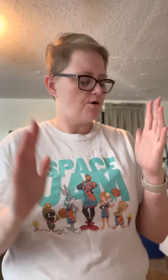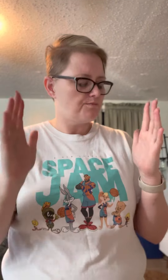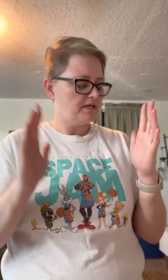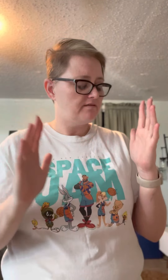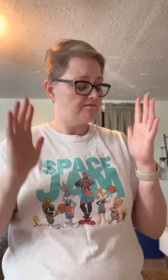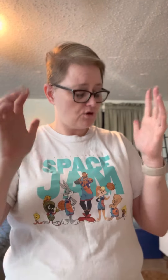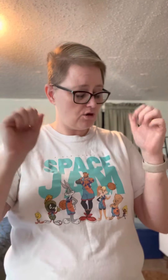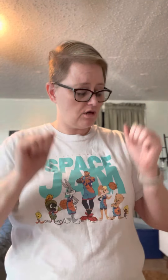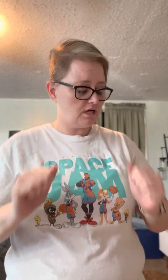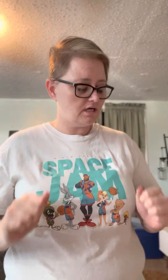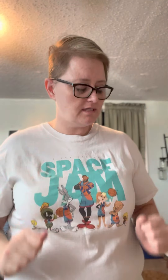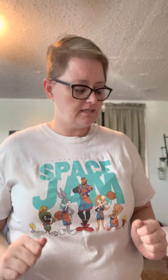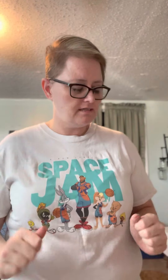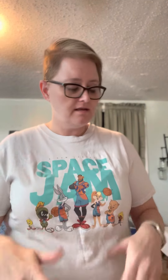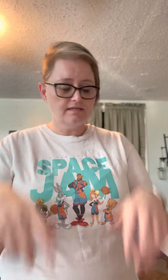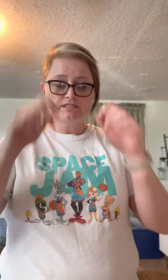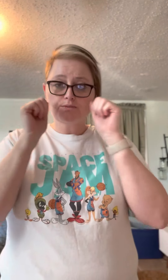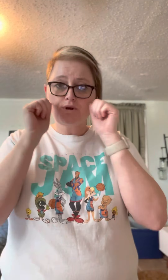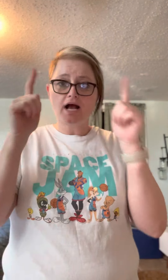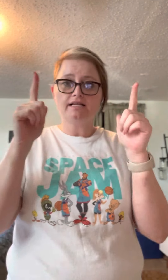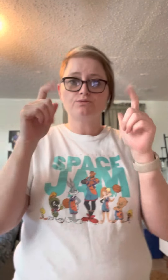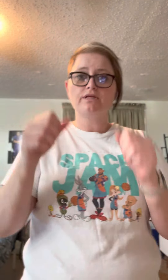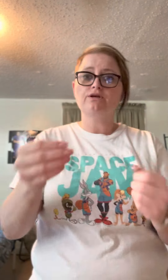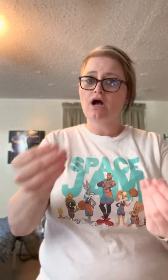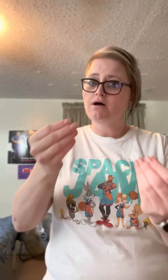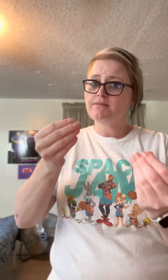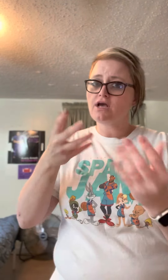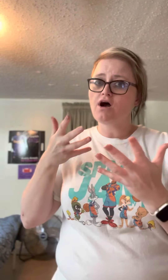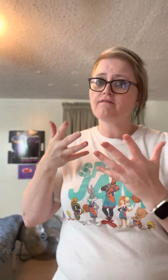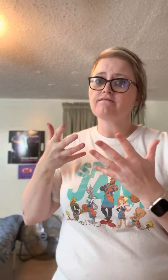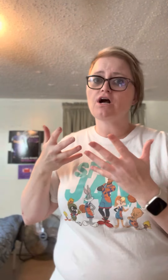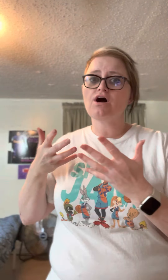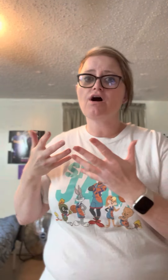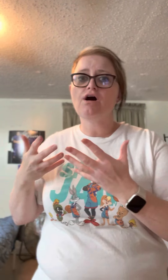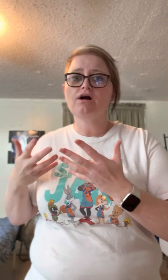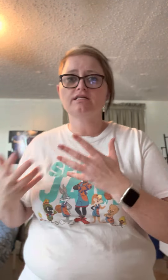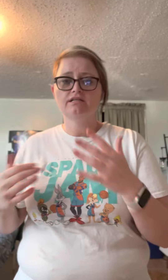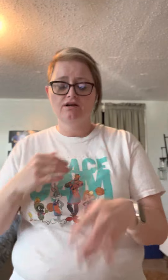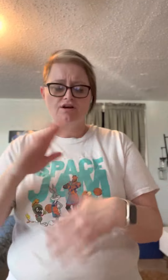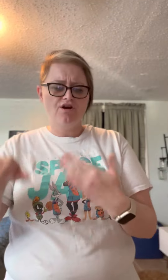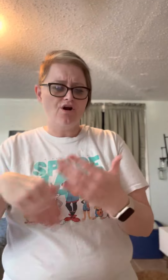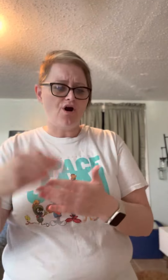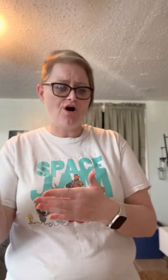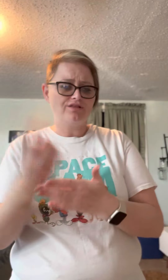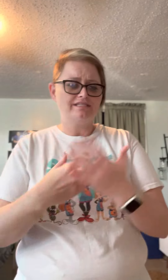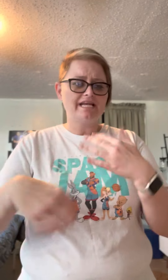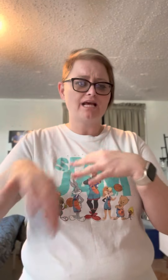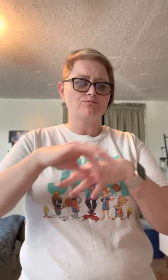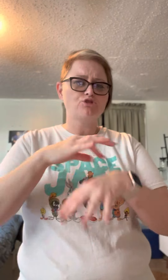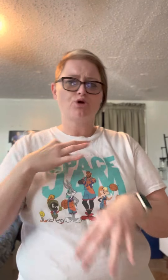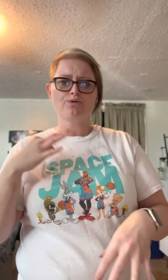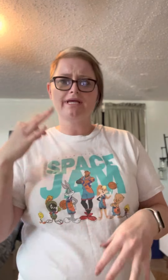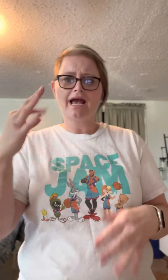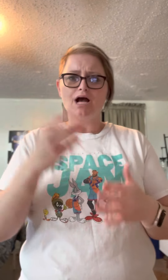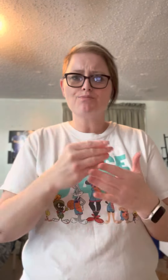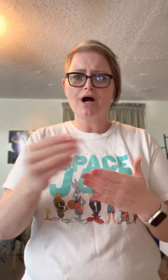before Surprised when you caught me, I fall Hardest damn jewelry I fall